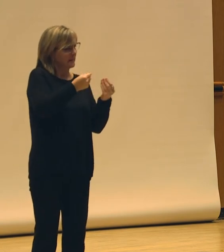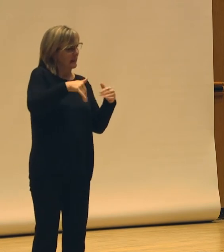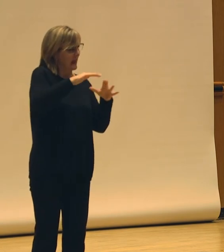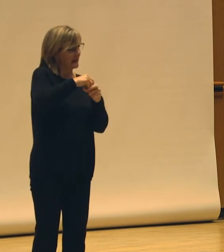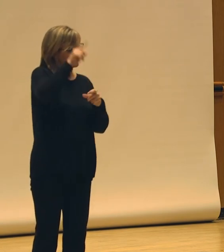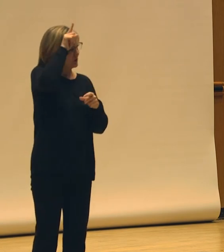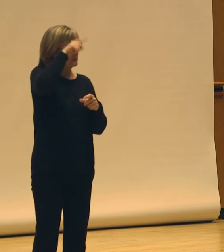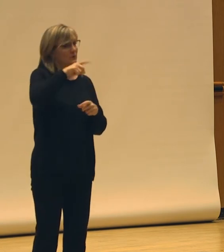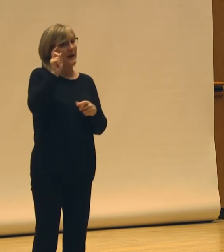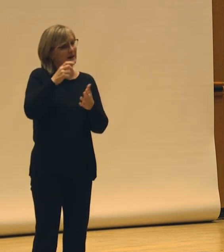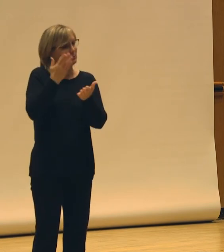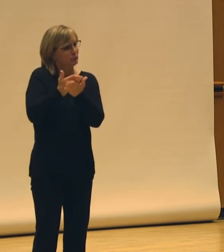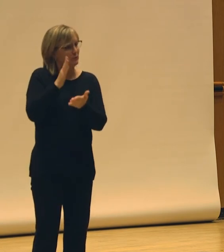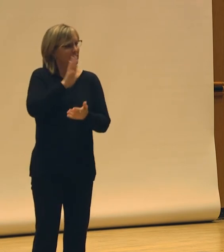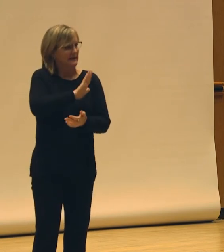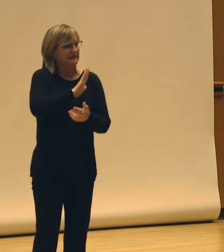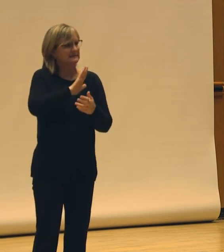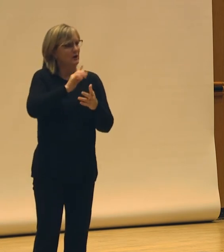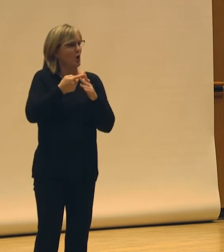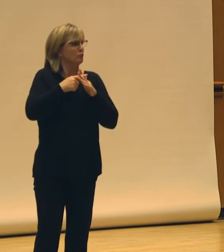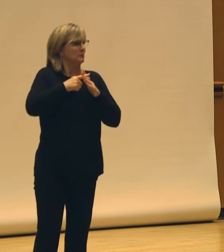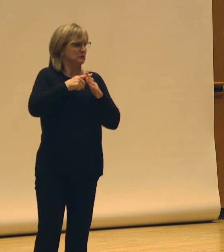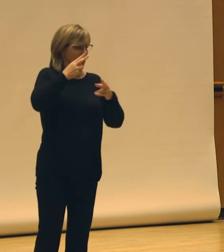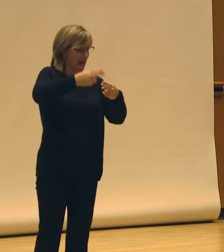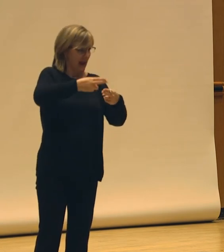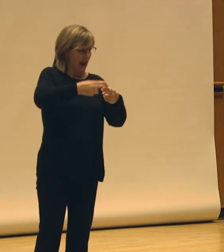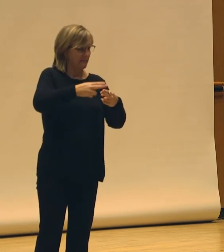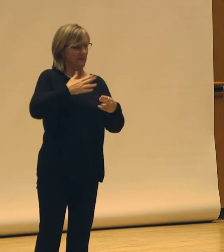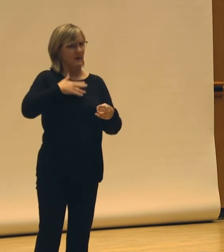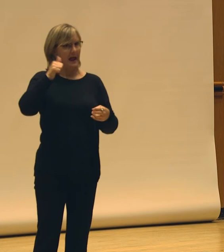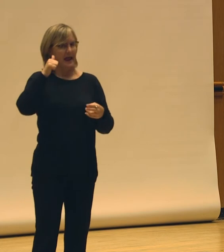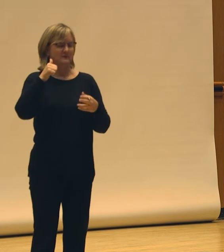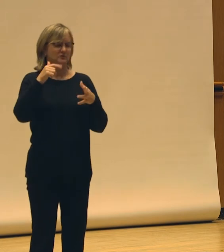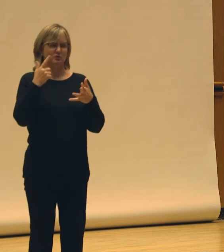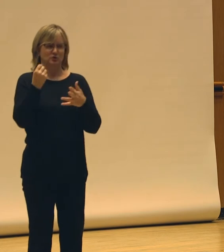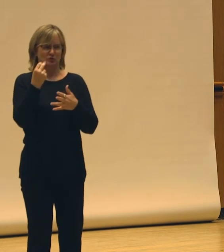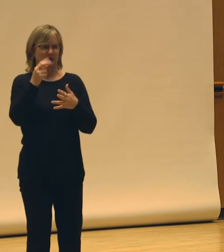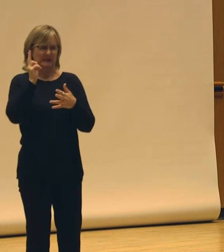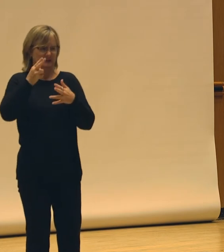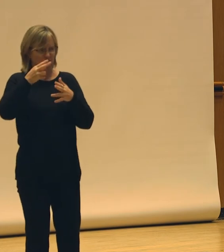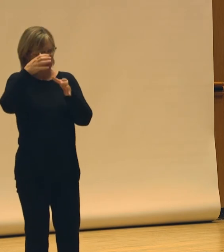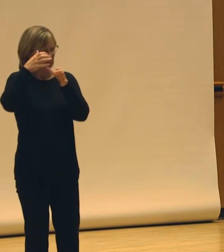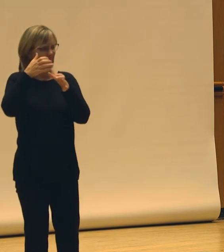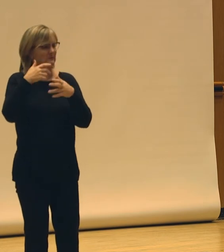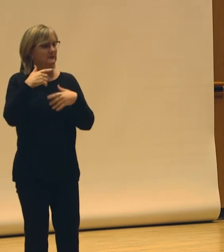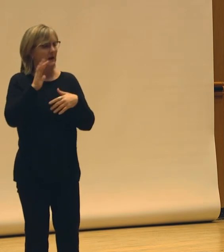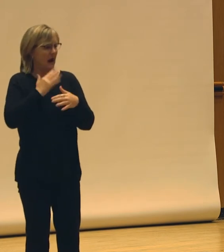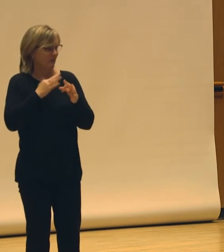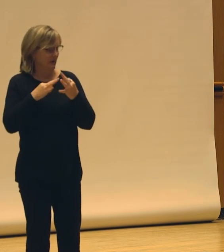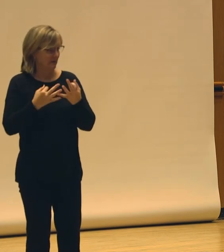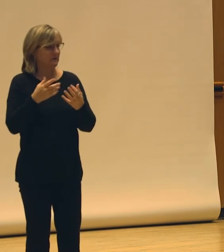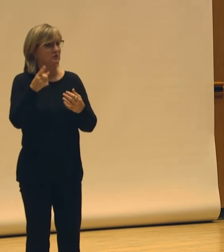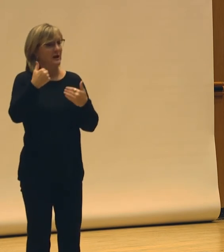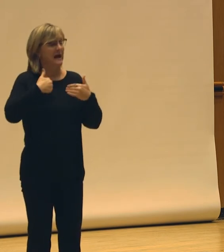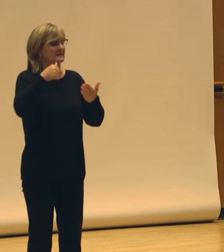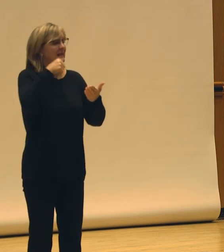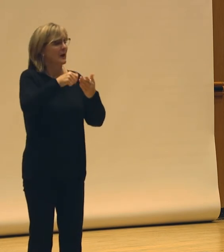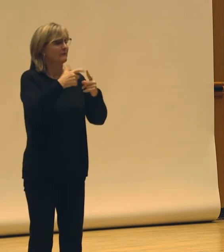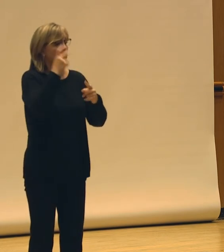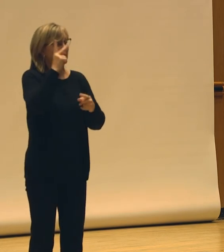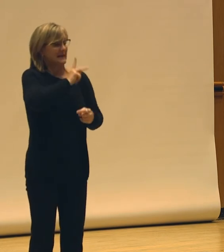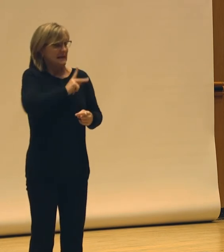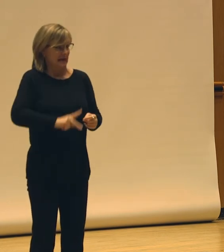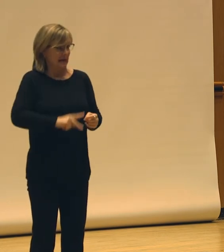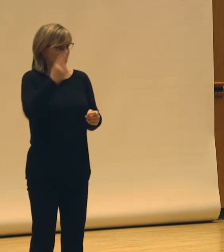prove his original name. And one of my aunts, who's like one of our great historians and documentarians. Has a letter from the king of Hawaii.